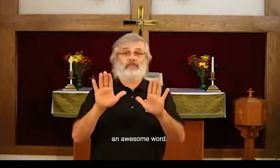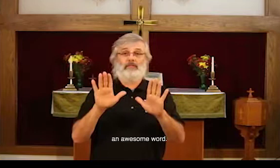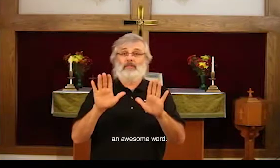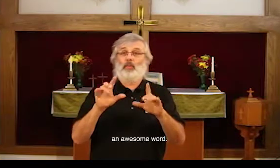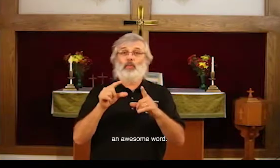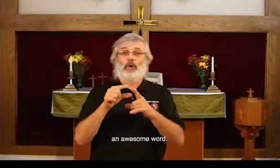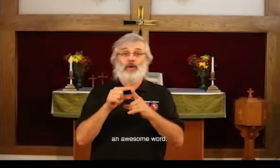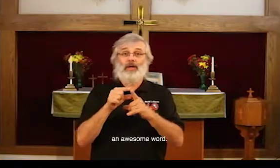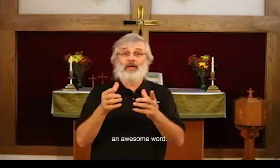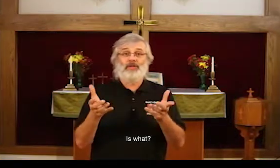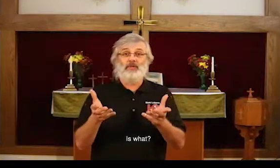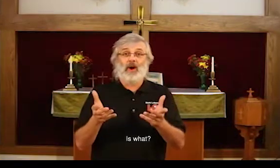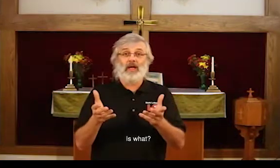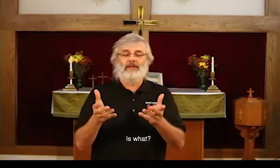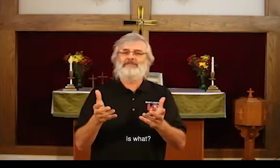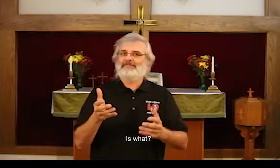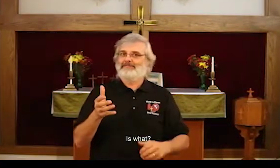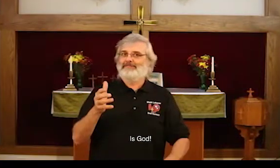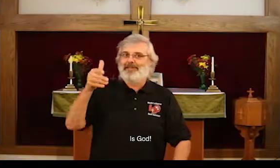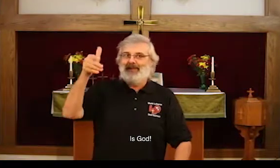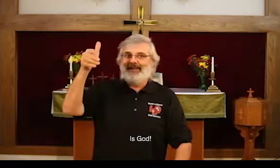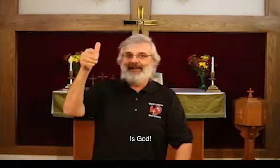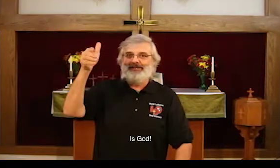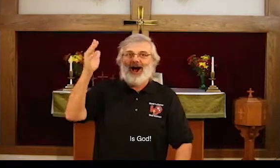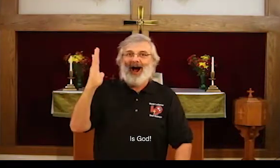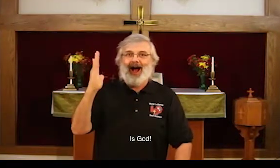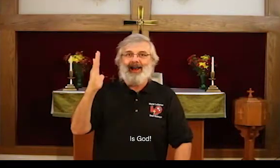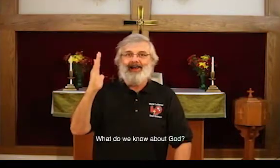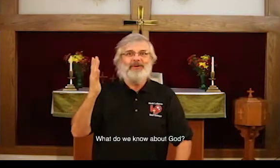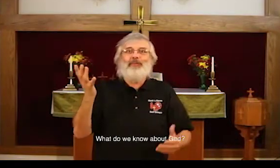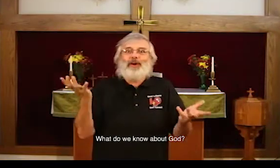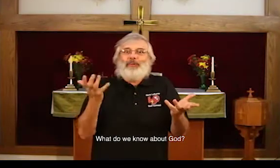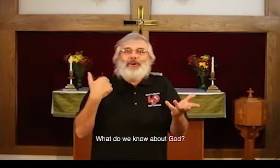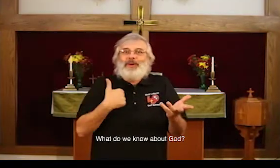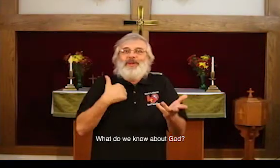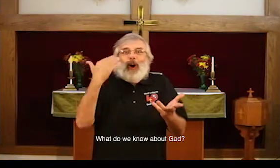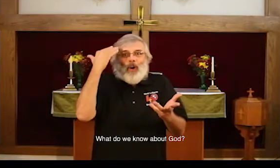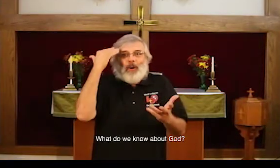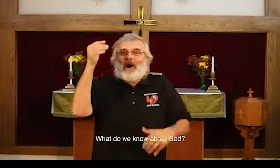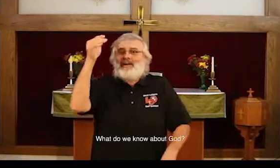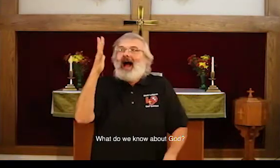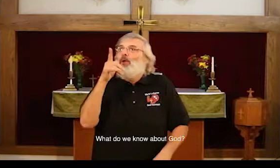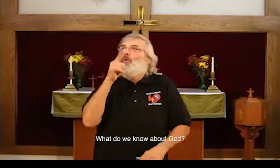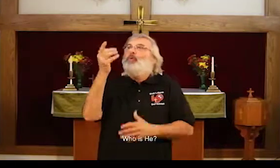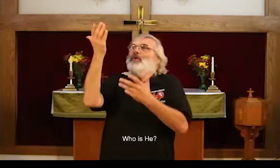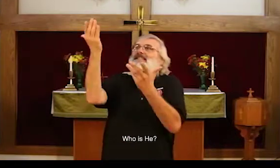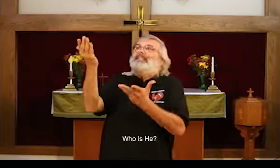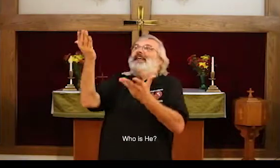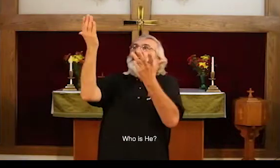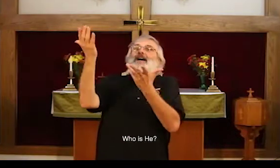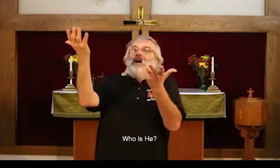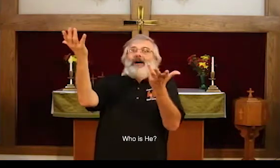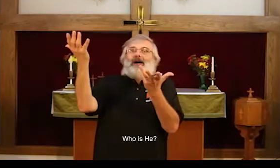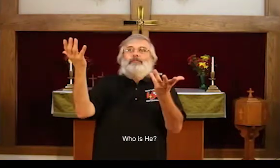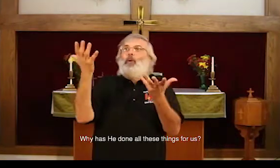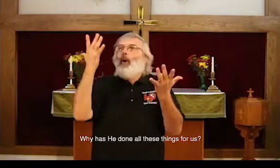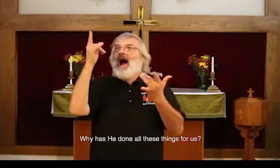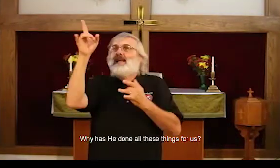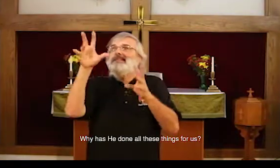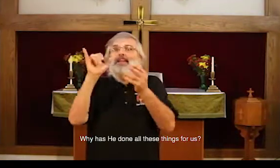word, his wife, his God, what do we know about God, who is he, why does he